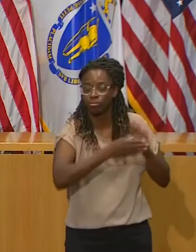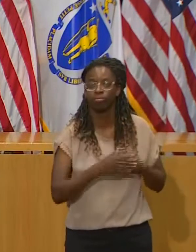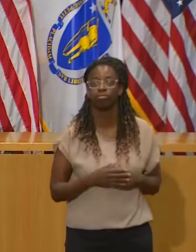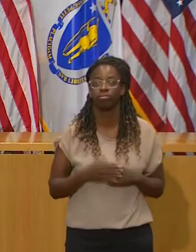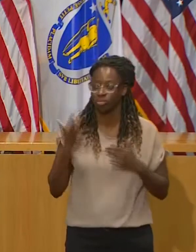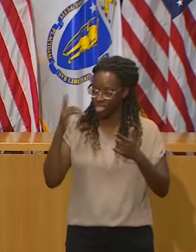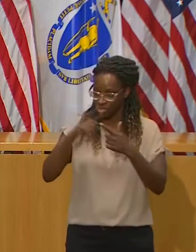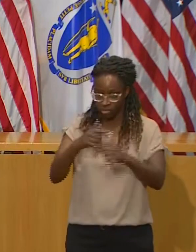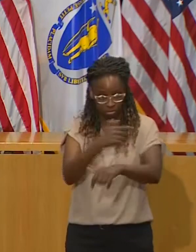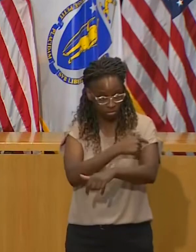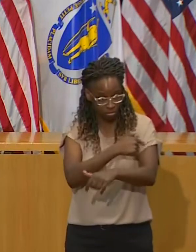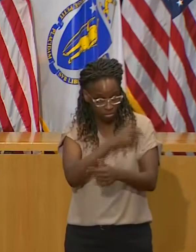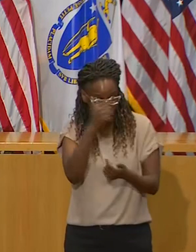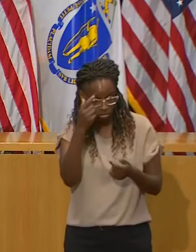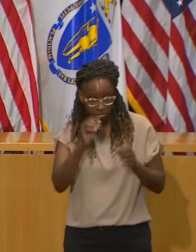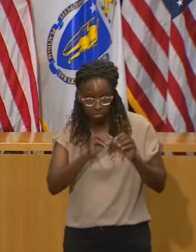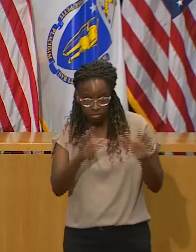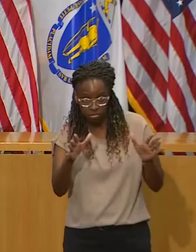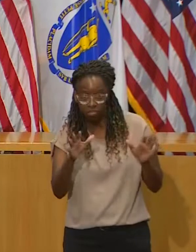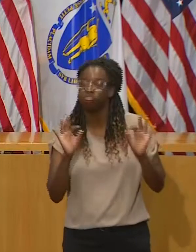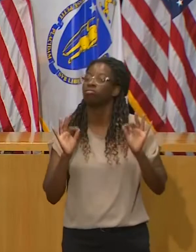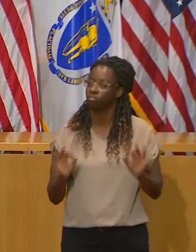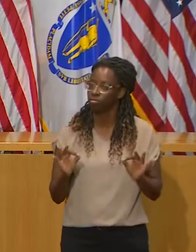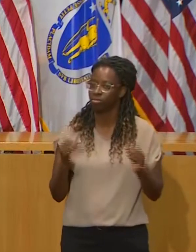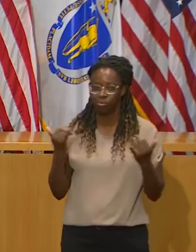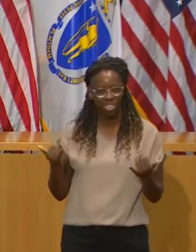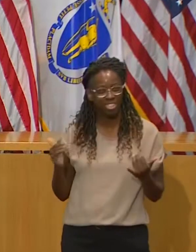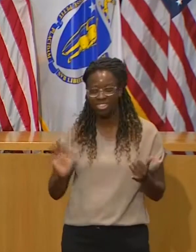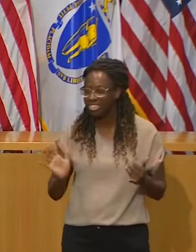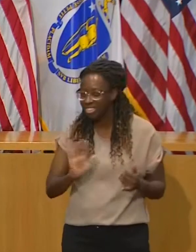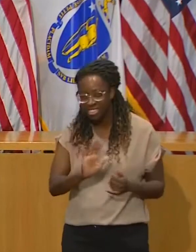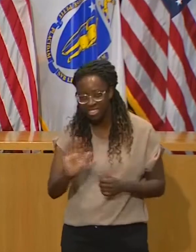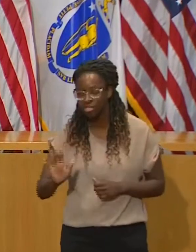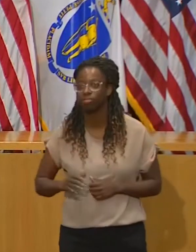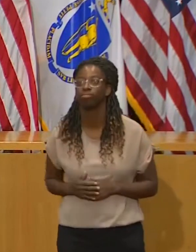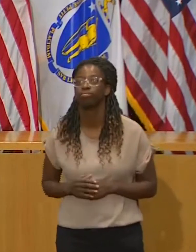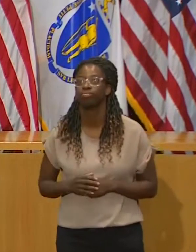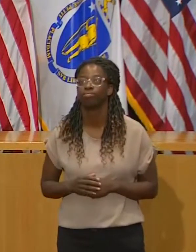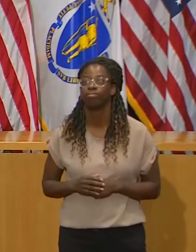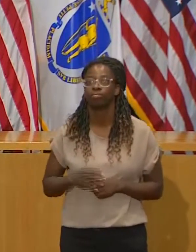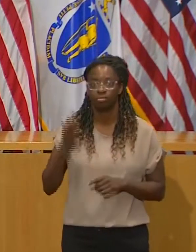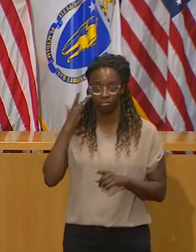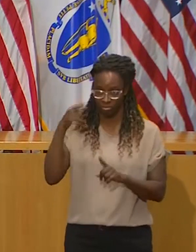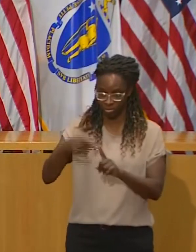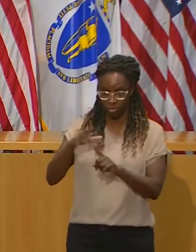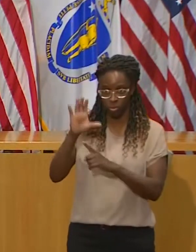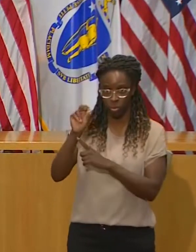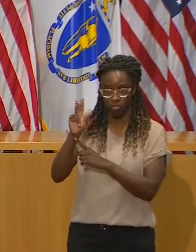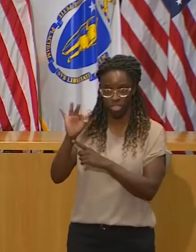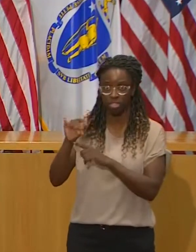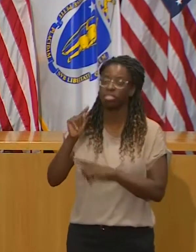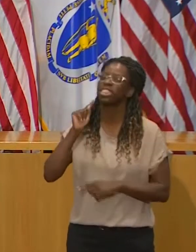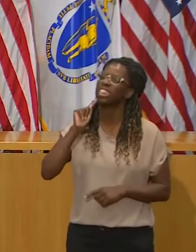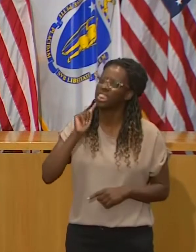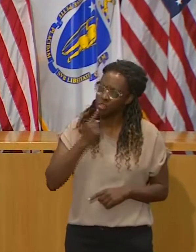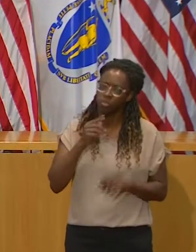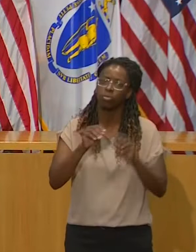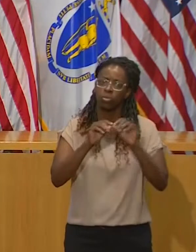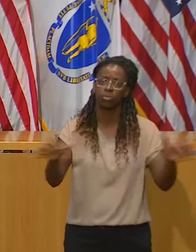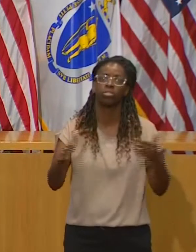is a very contagious virus and it will rear its ugly head wherever it gets the chance.